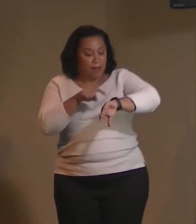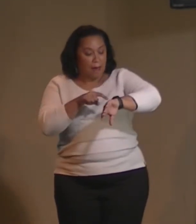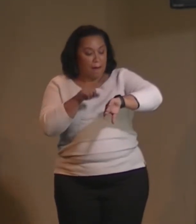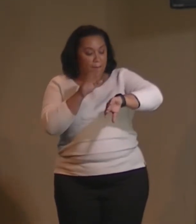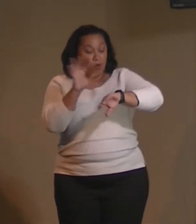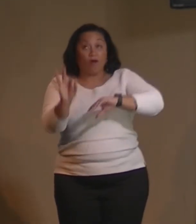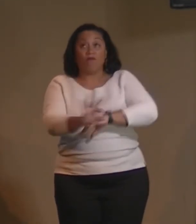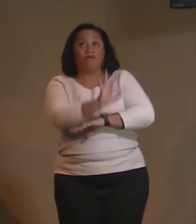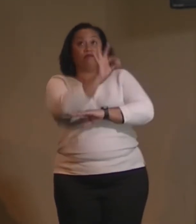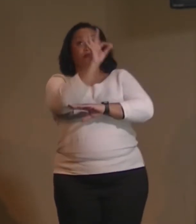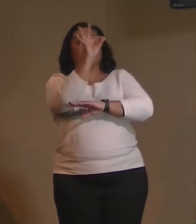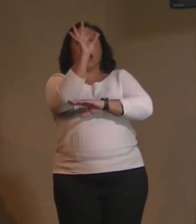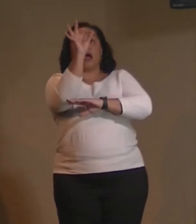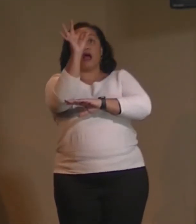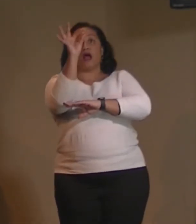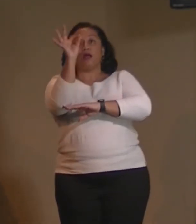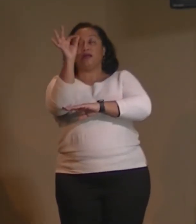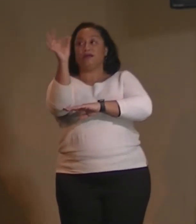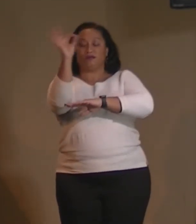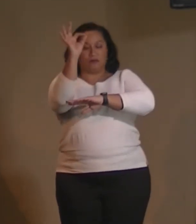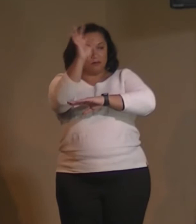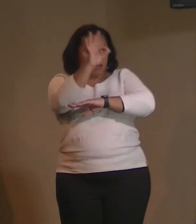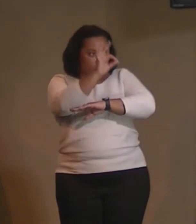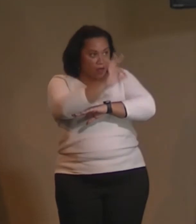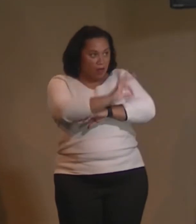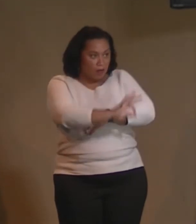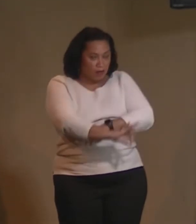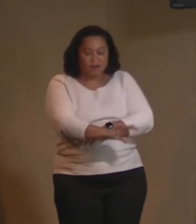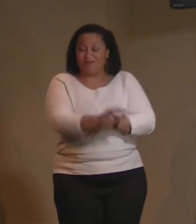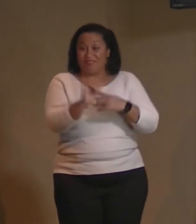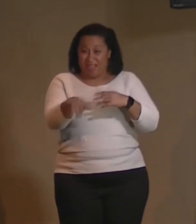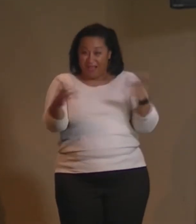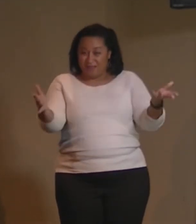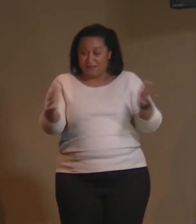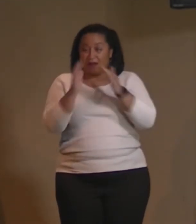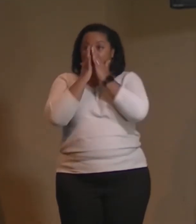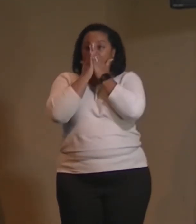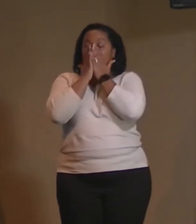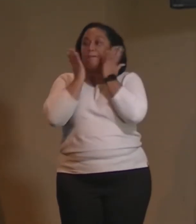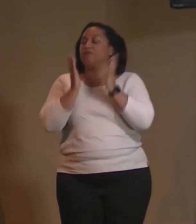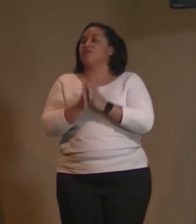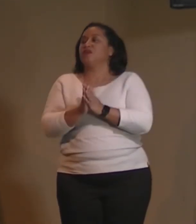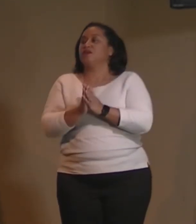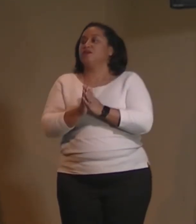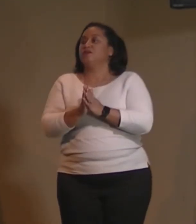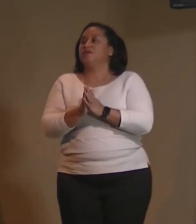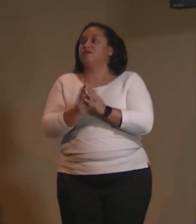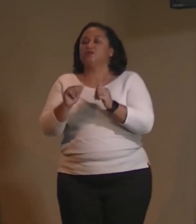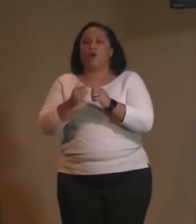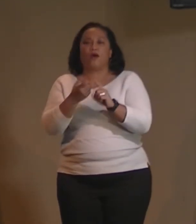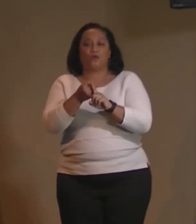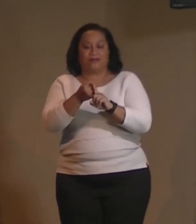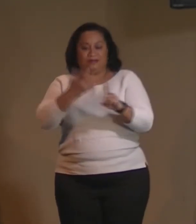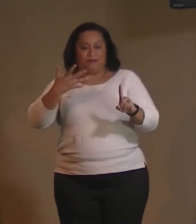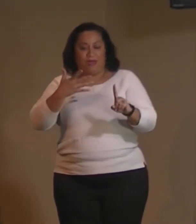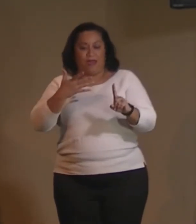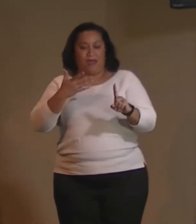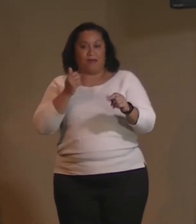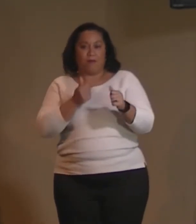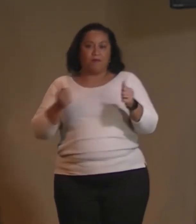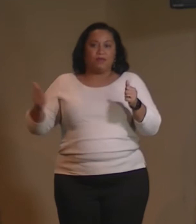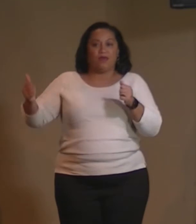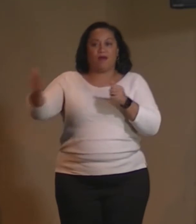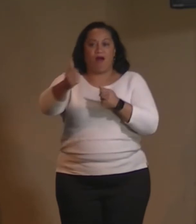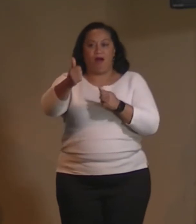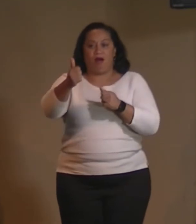is coming out of the sky or like it's so so how do we expand beyond that and recognize that that which God